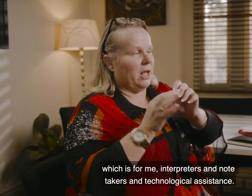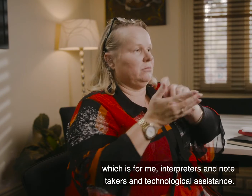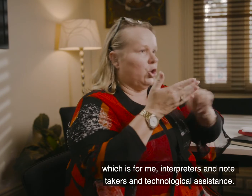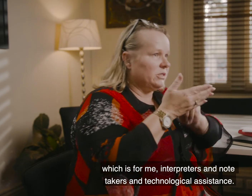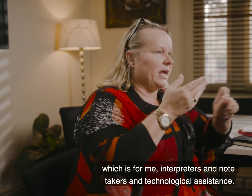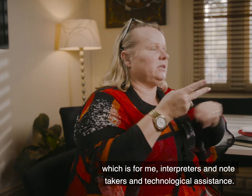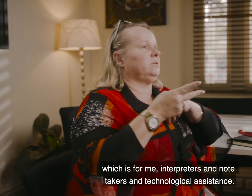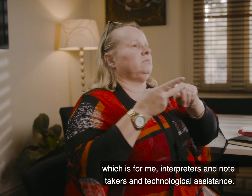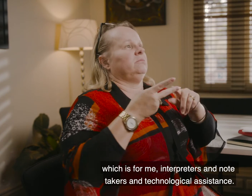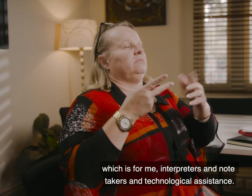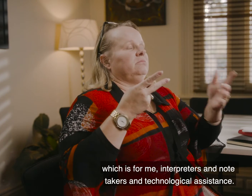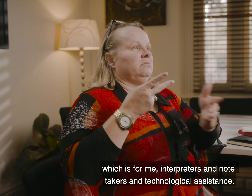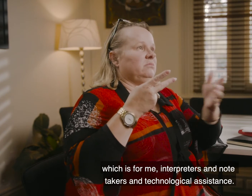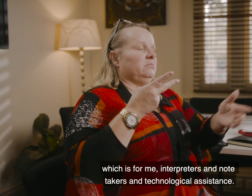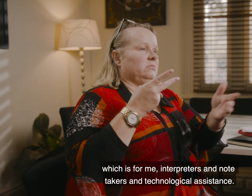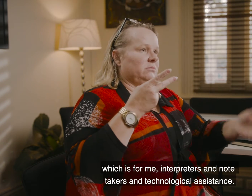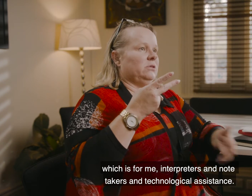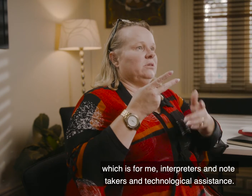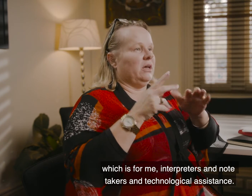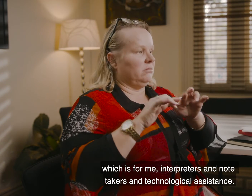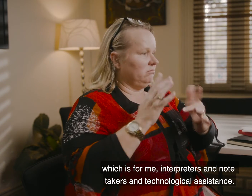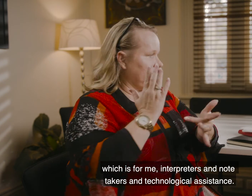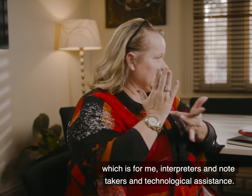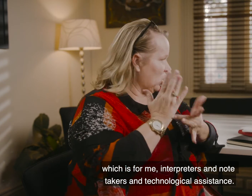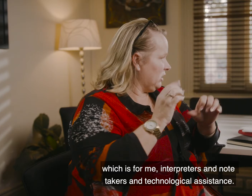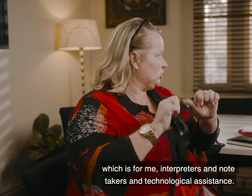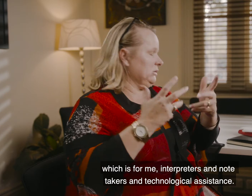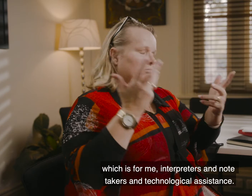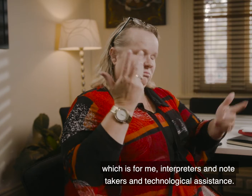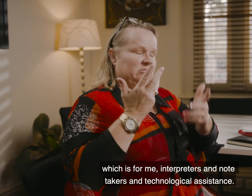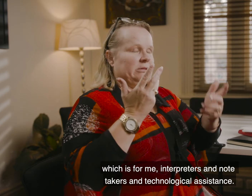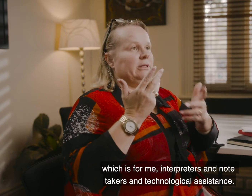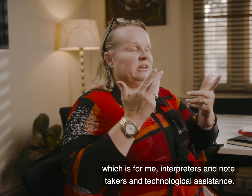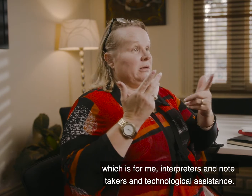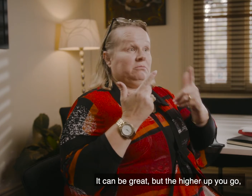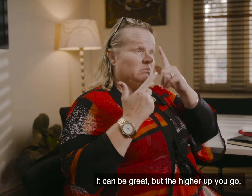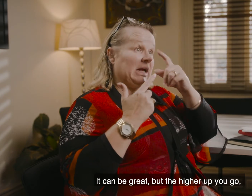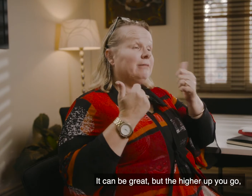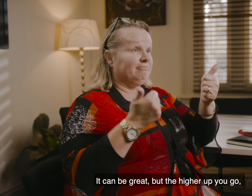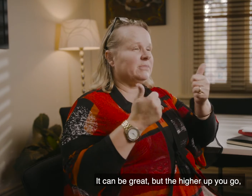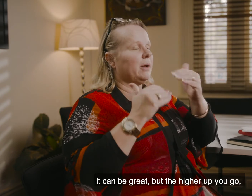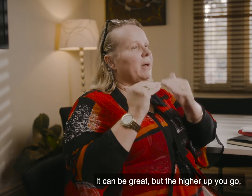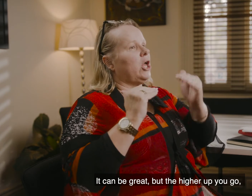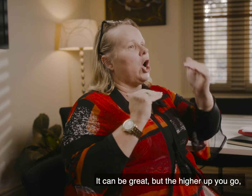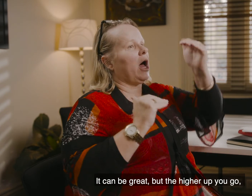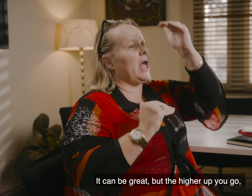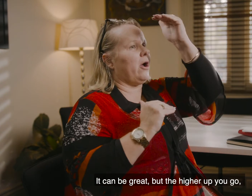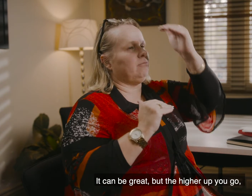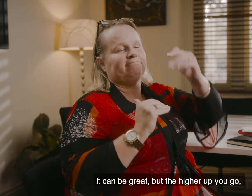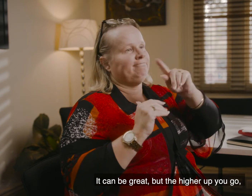me, interpreters and note takers and technological assistants. It can be great, but the higher